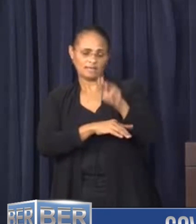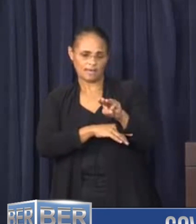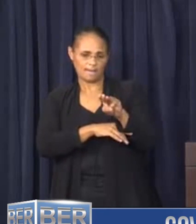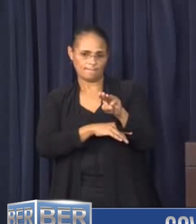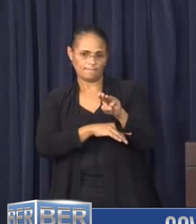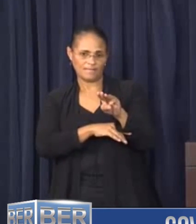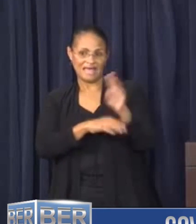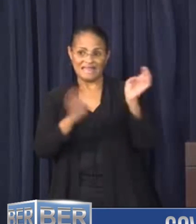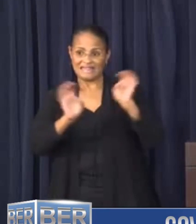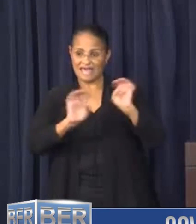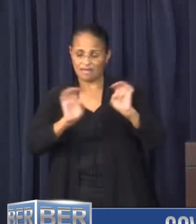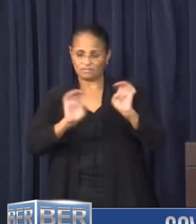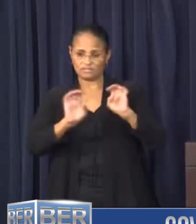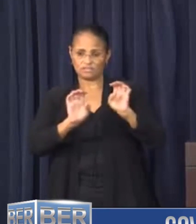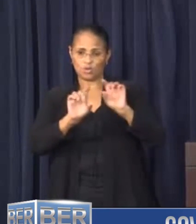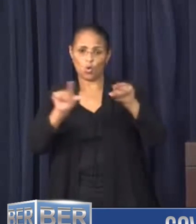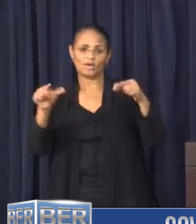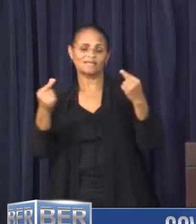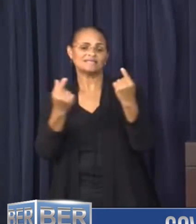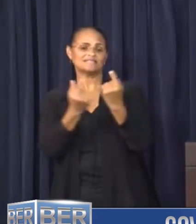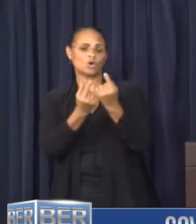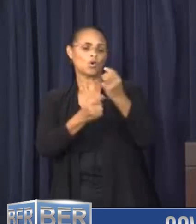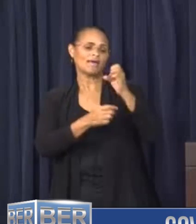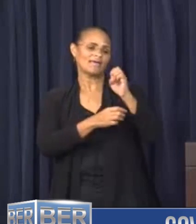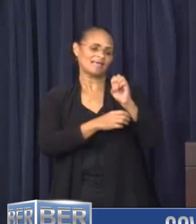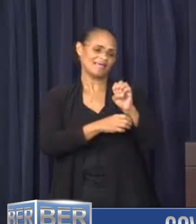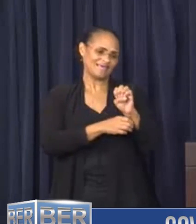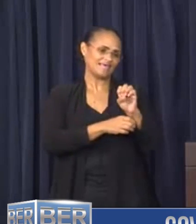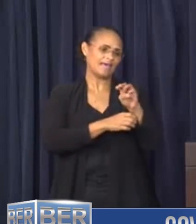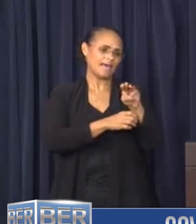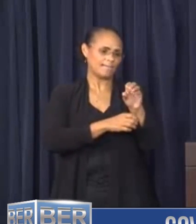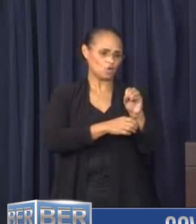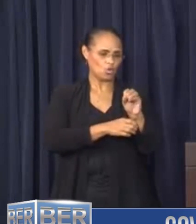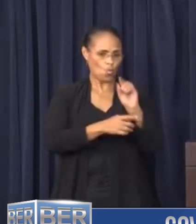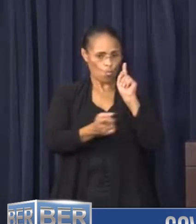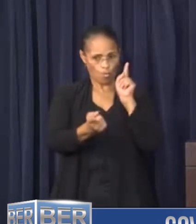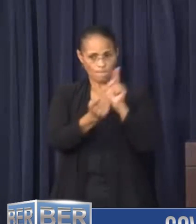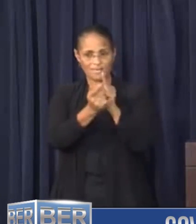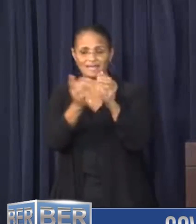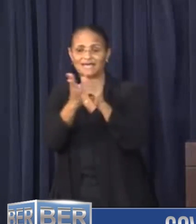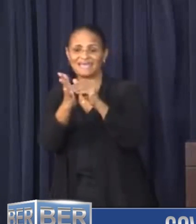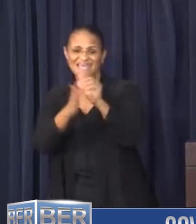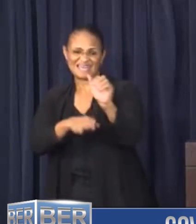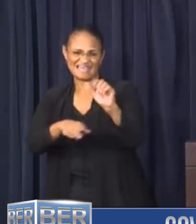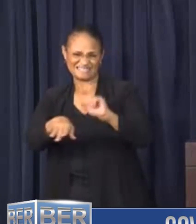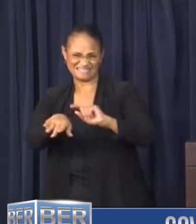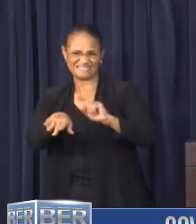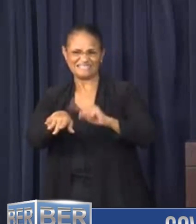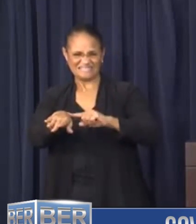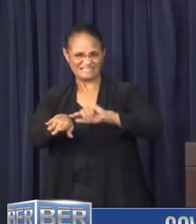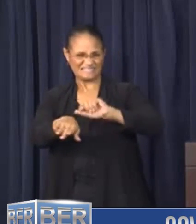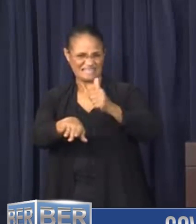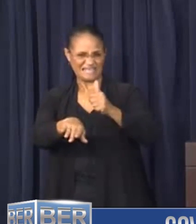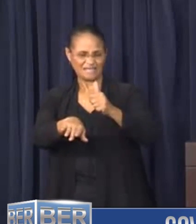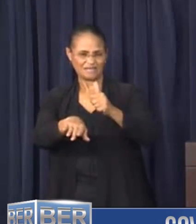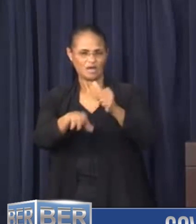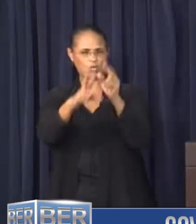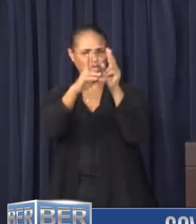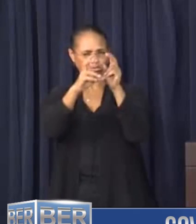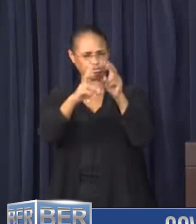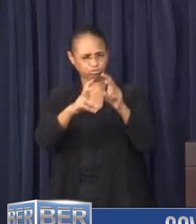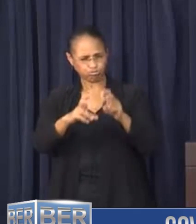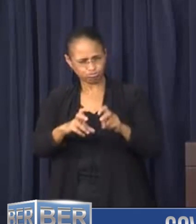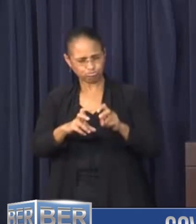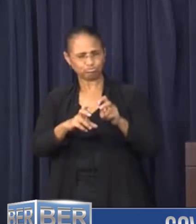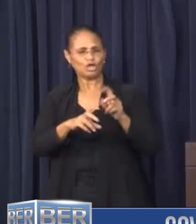The Emergency Measures Organization, or the EMO, we will meet again tomorrow morning at 10 a.m. We will assess Tropical